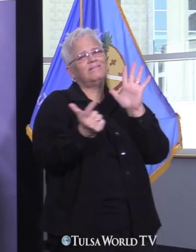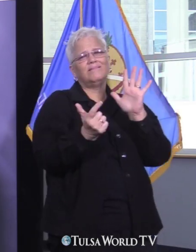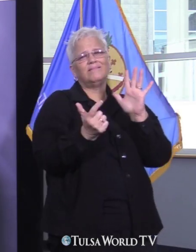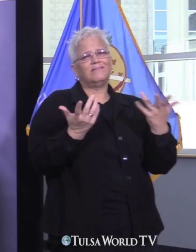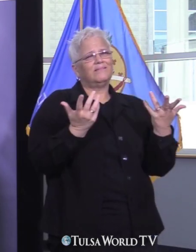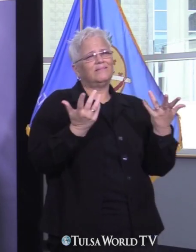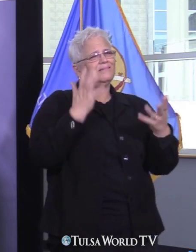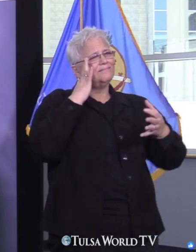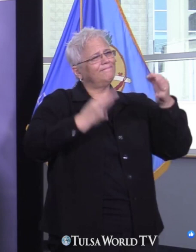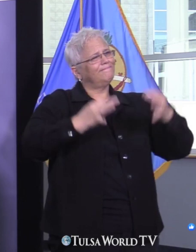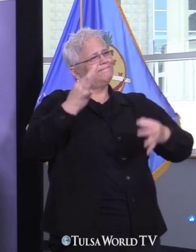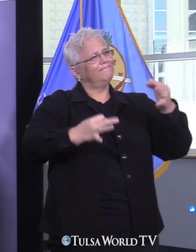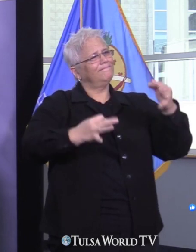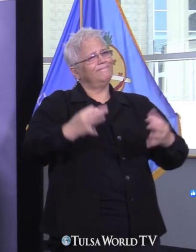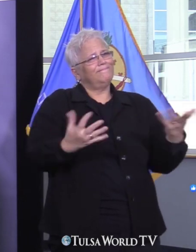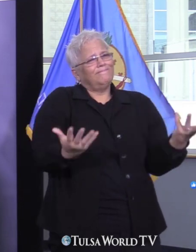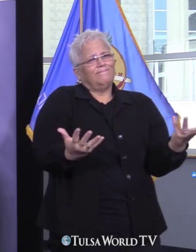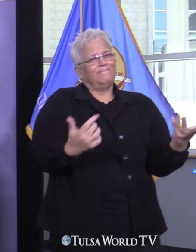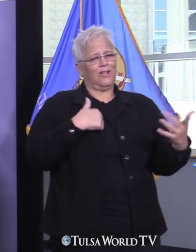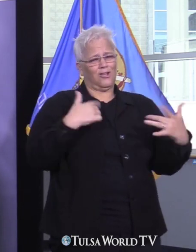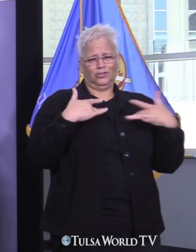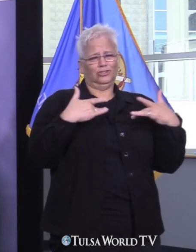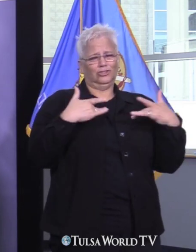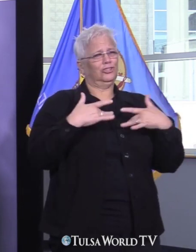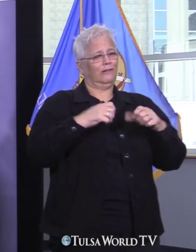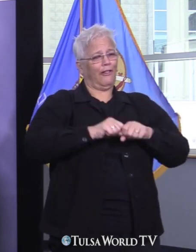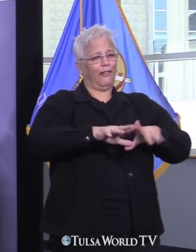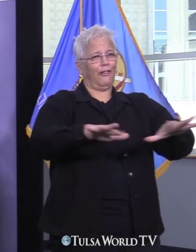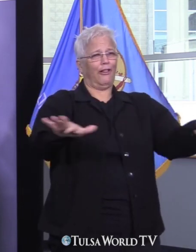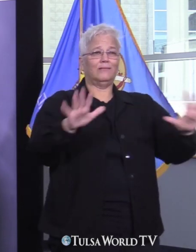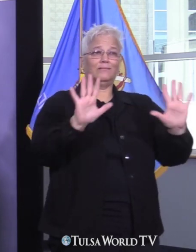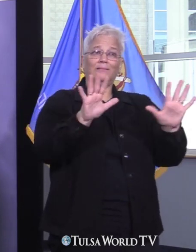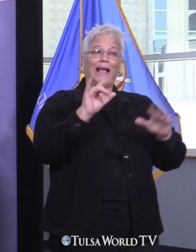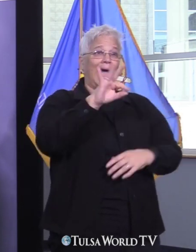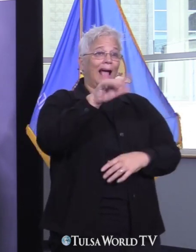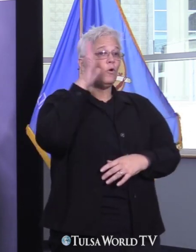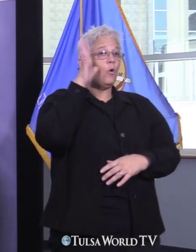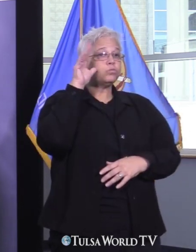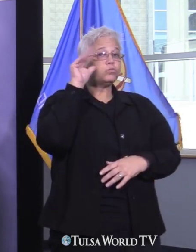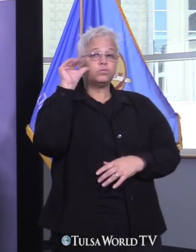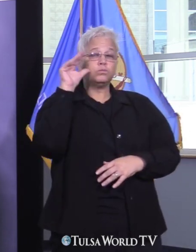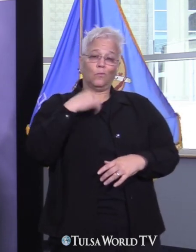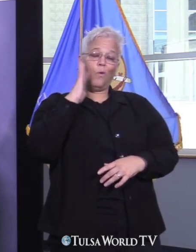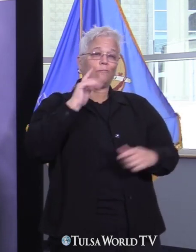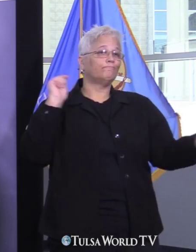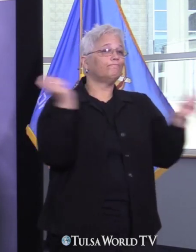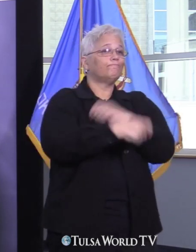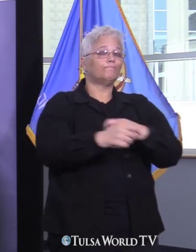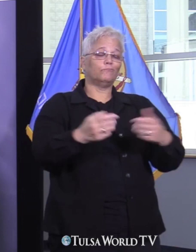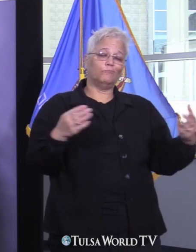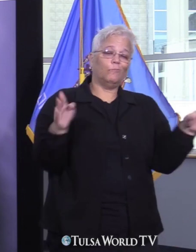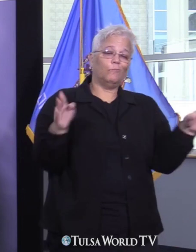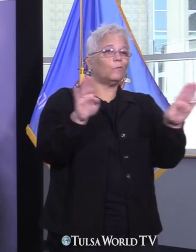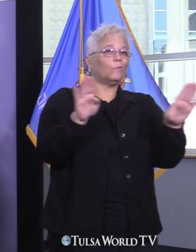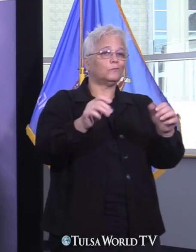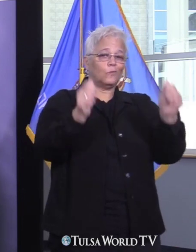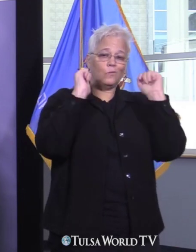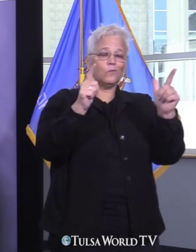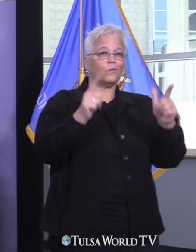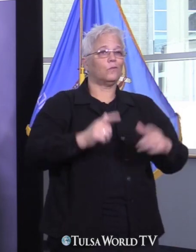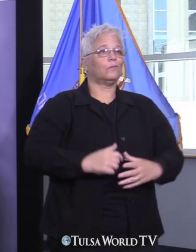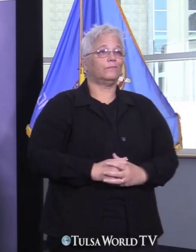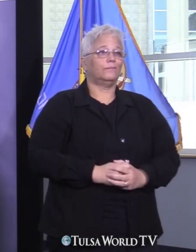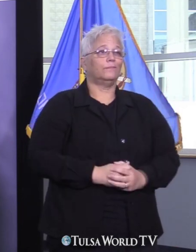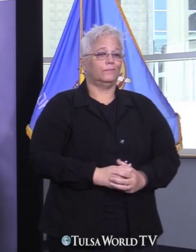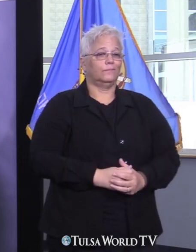playgrounds, all city of Tulsa adult fitness facilities, sports courts, dog parks